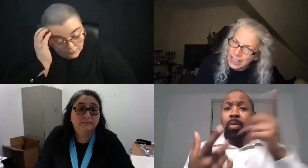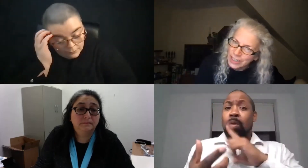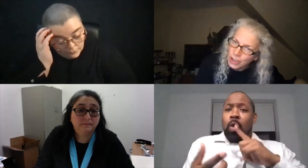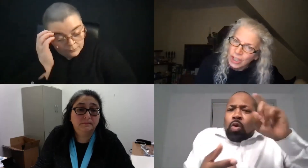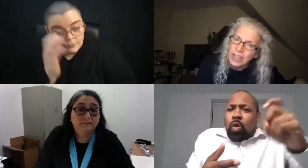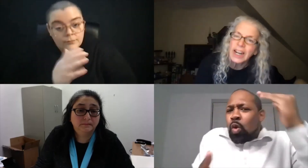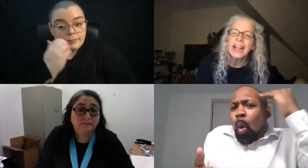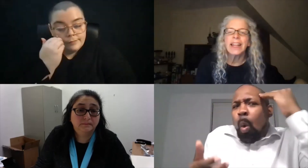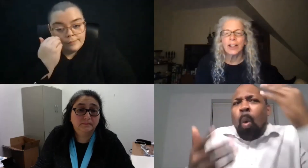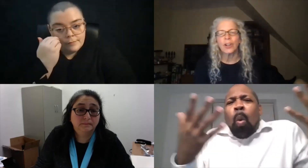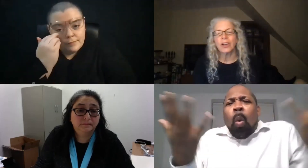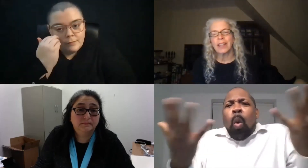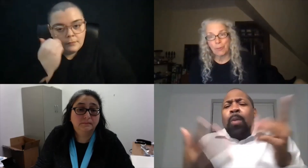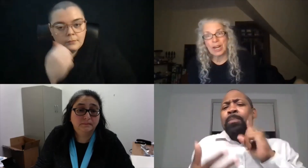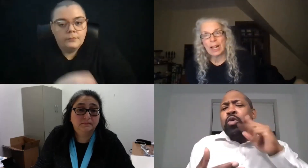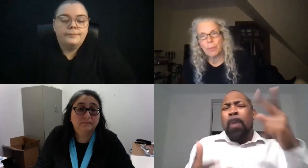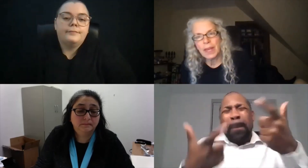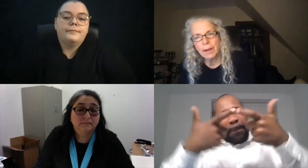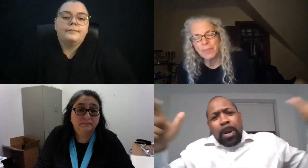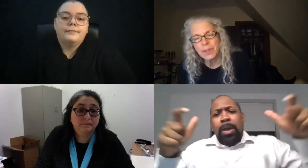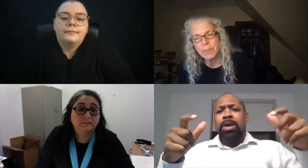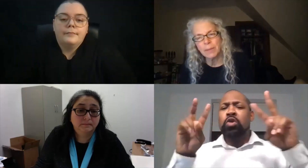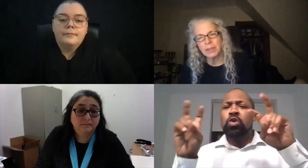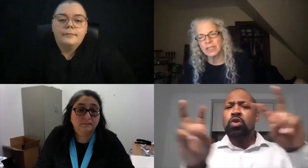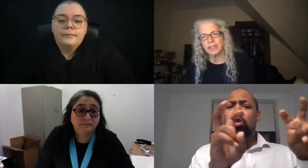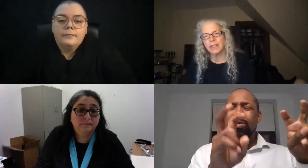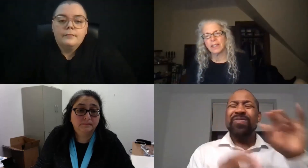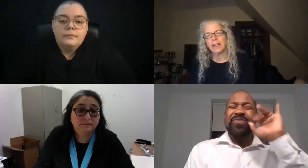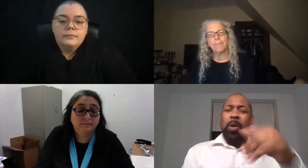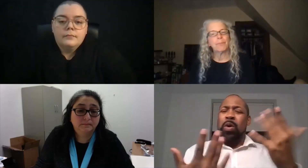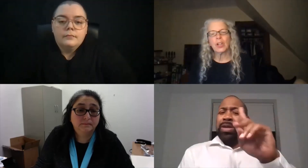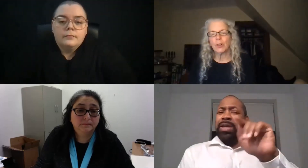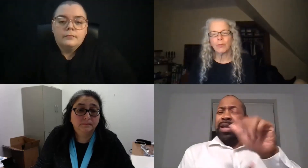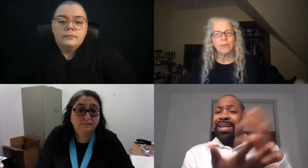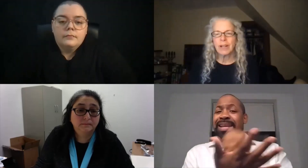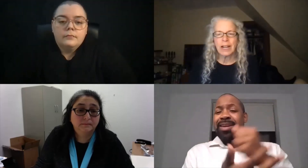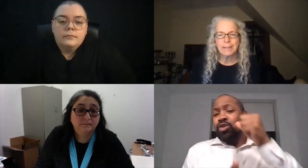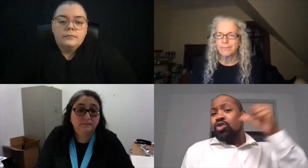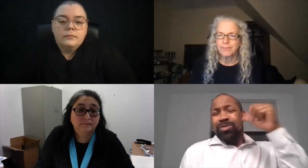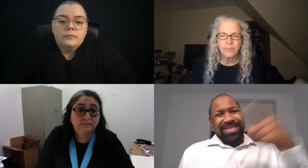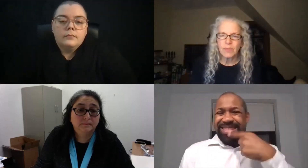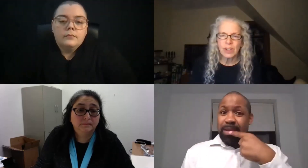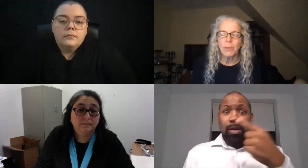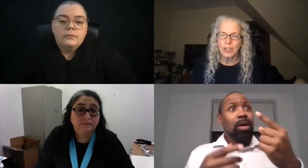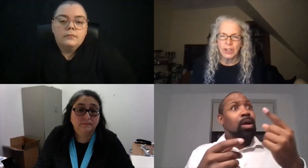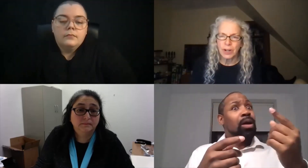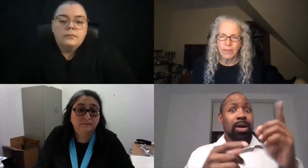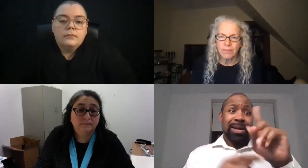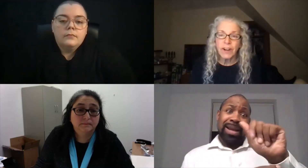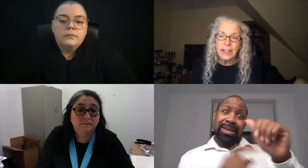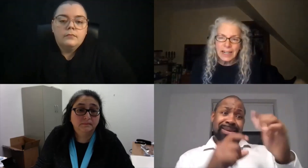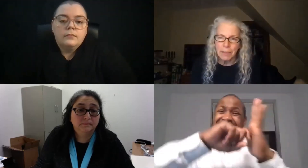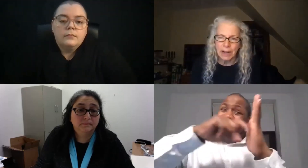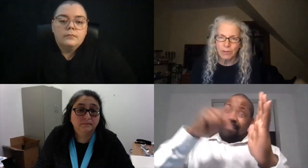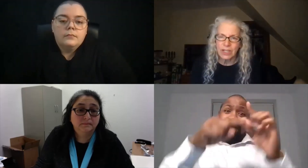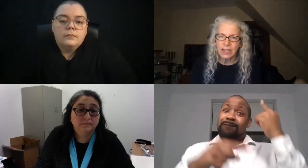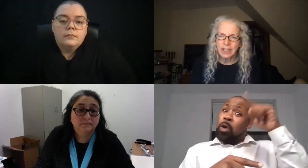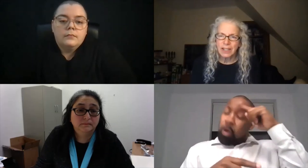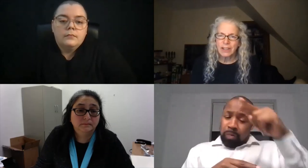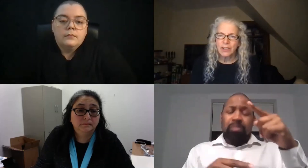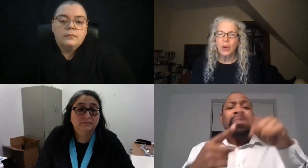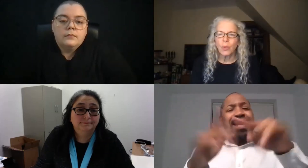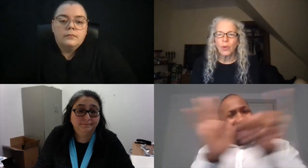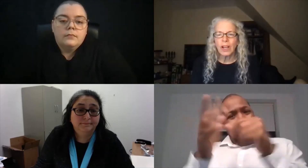the legislature and they could that would help them to be able to, you know, earmark different funding amounts.